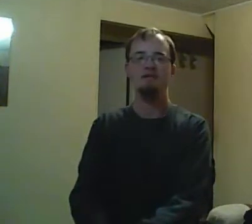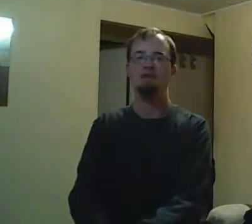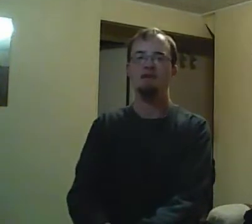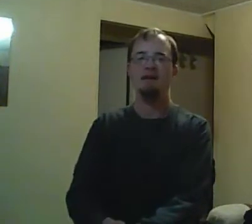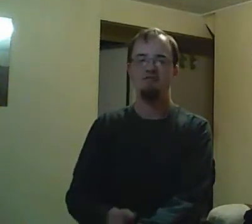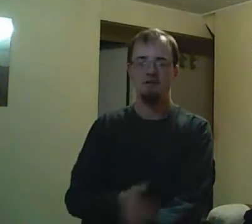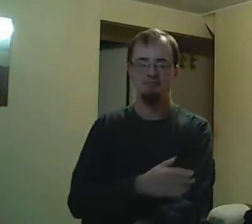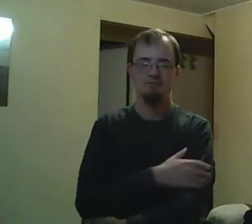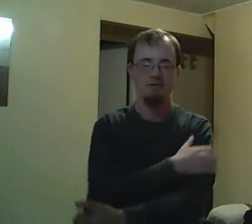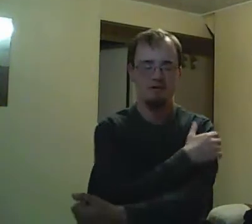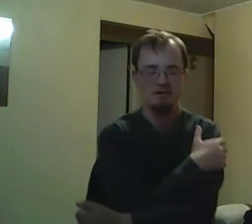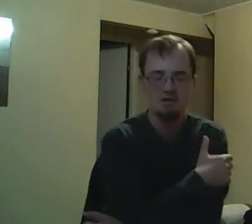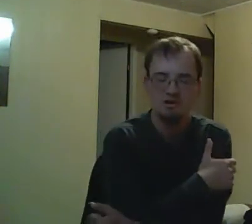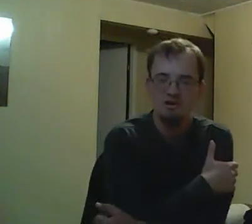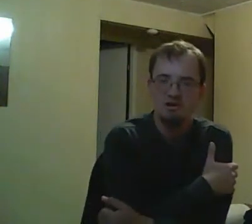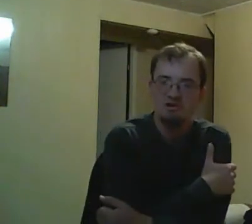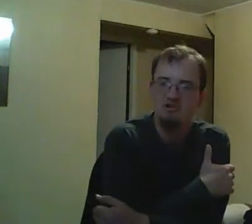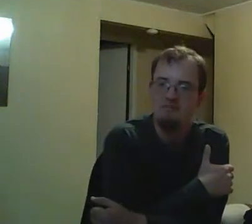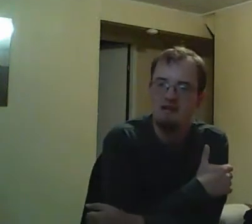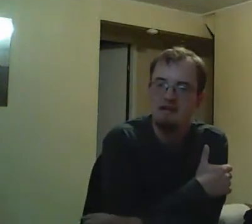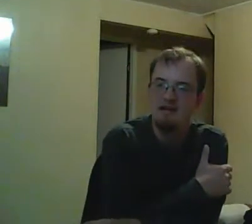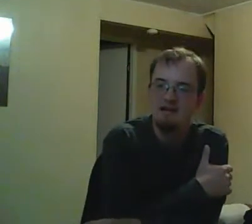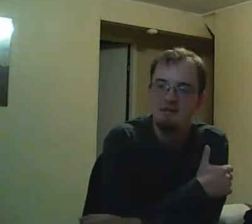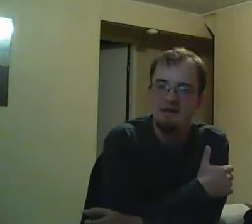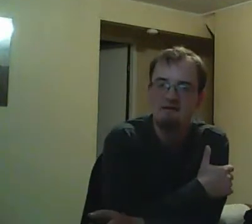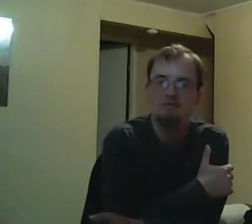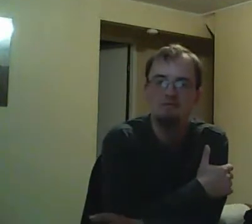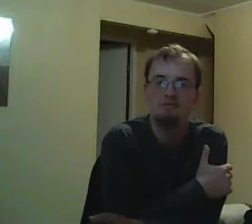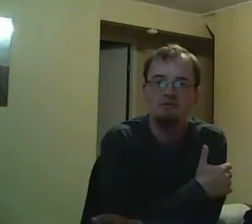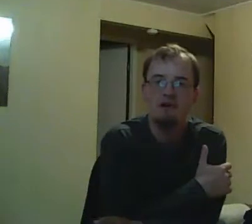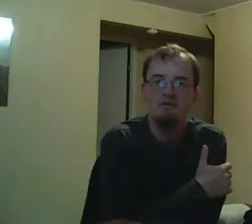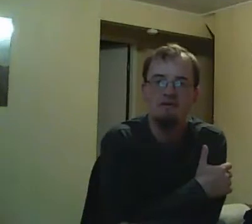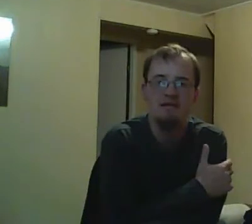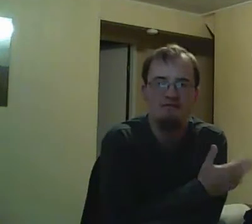And then, where's Toby's mom, Kate, um,